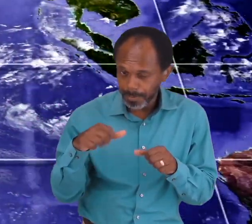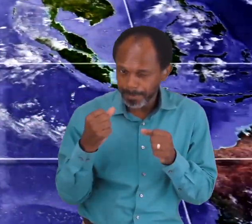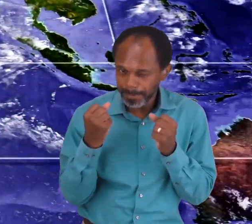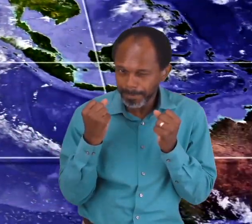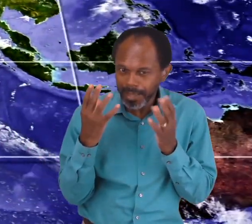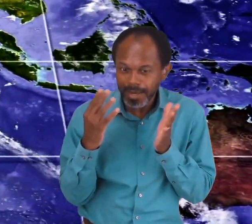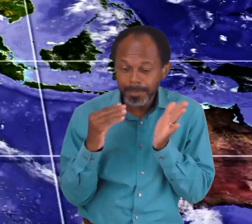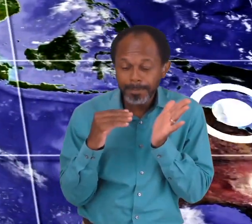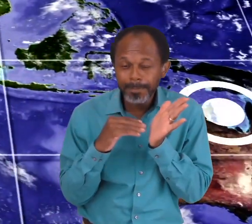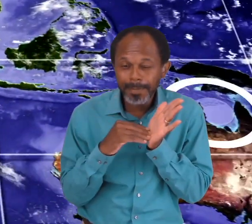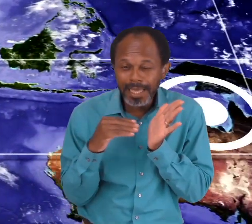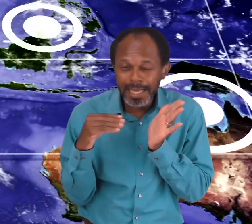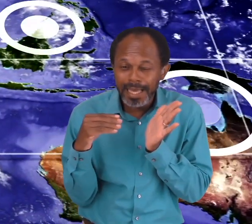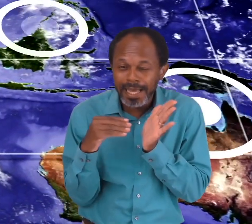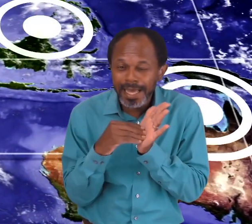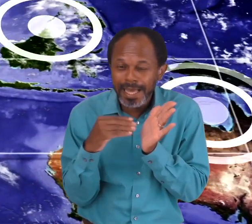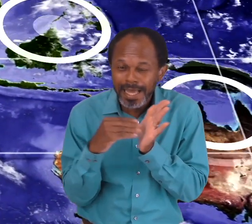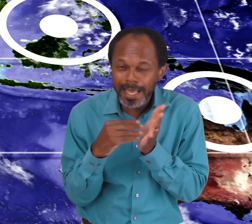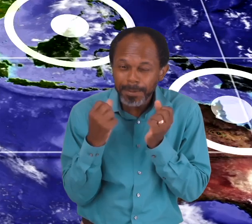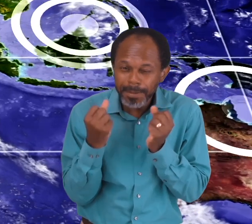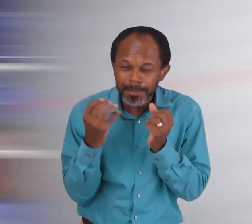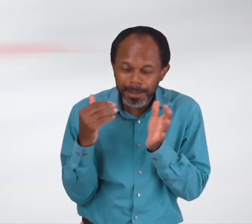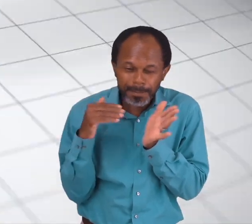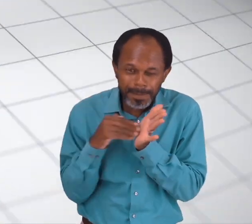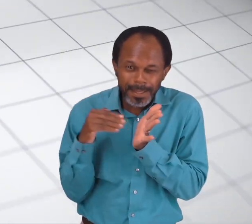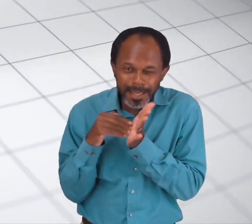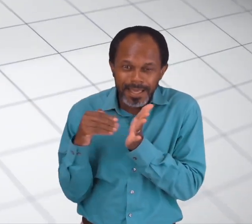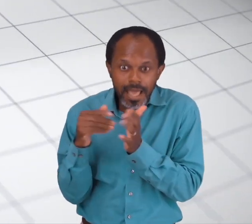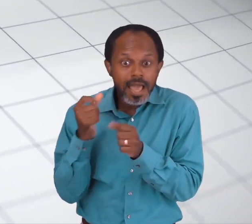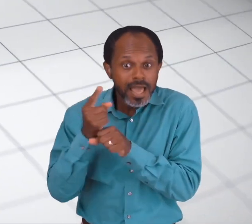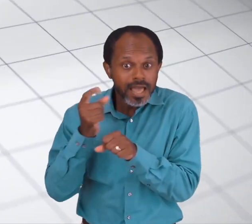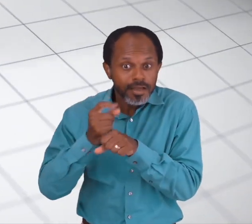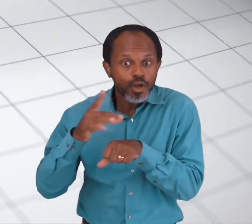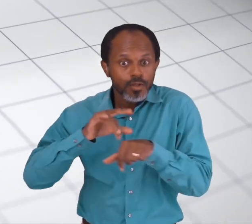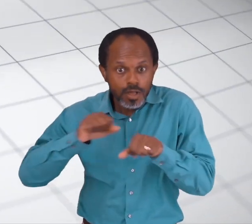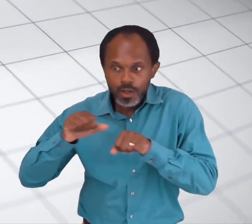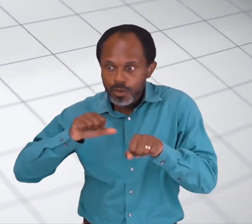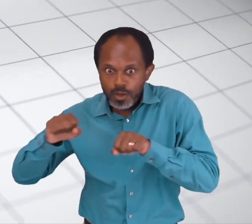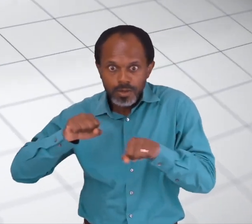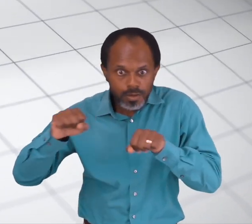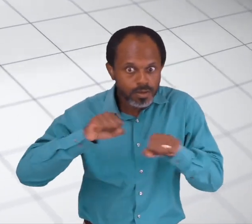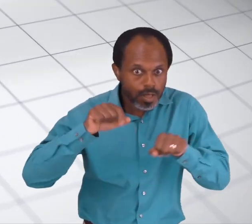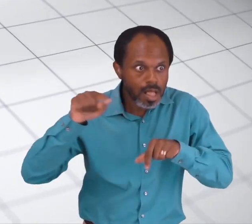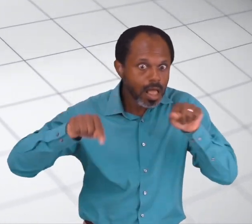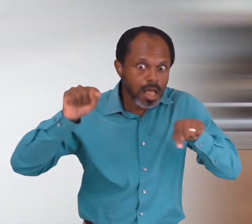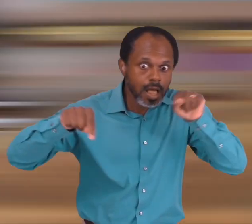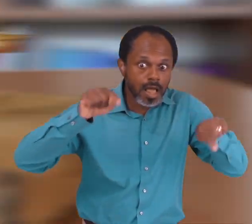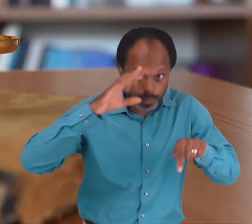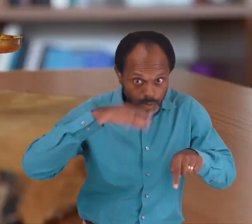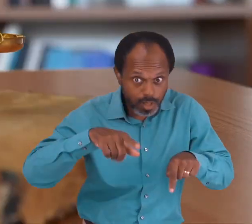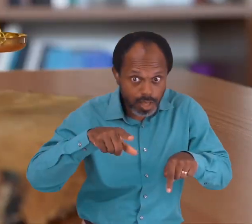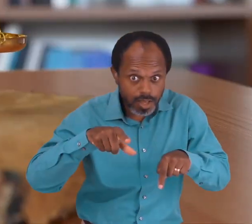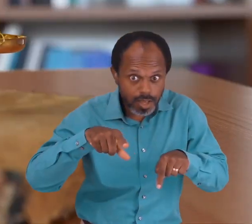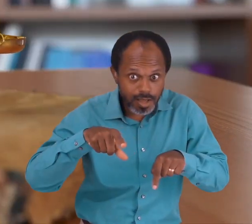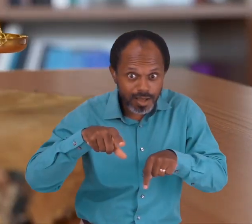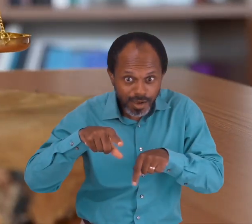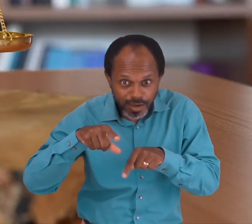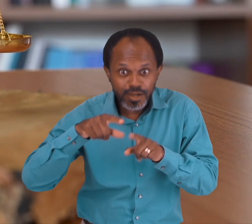every year? Seriously, most are so small in magnitude or size that we cannot even feel them.